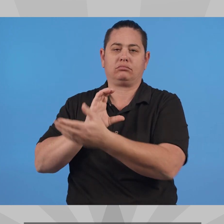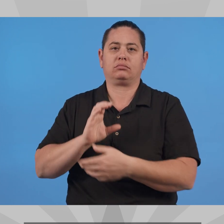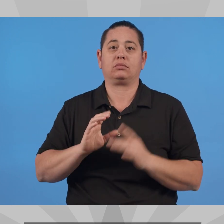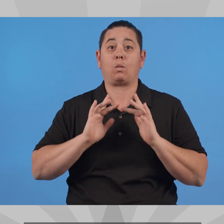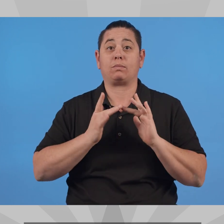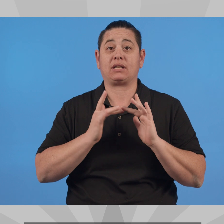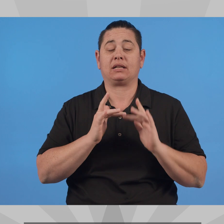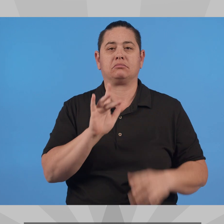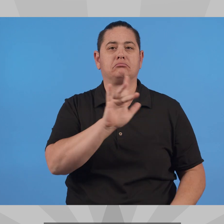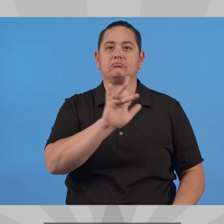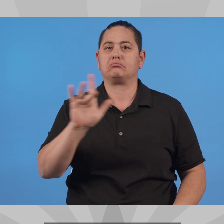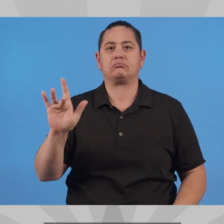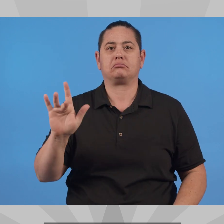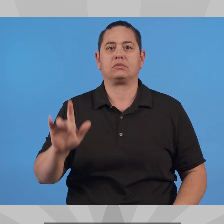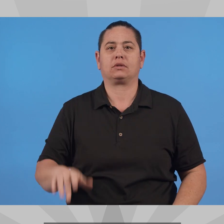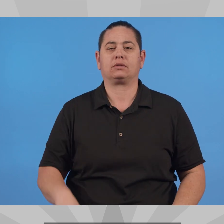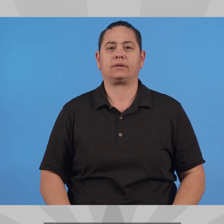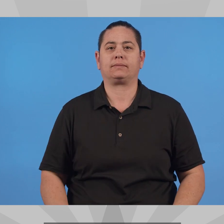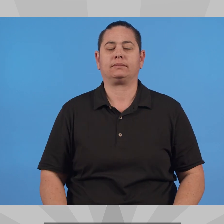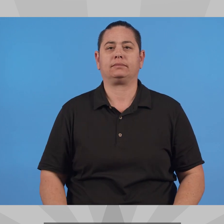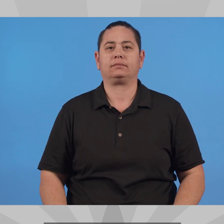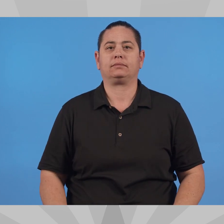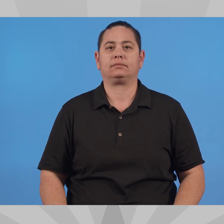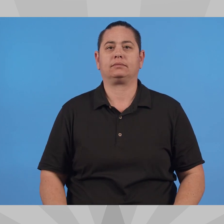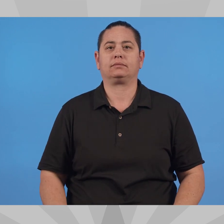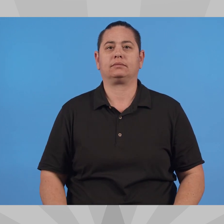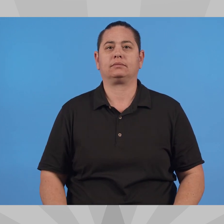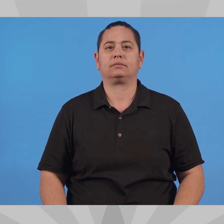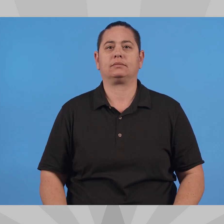Participating Website, None Submitted